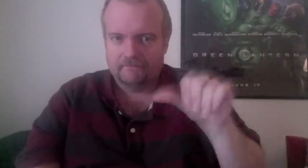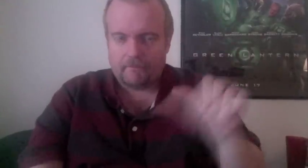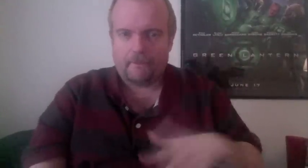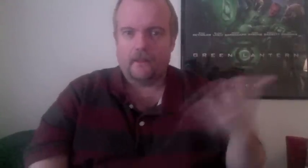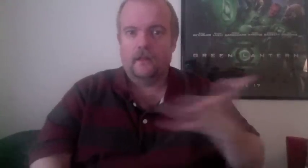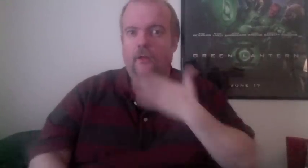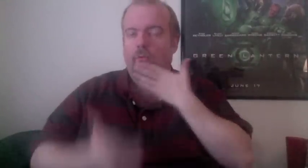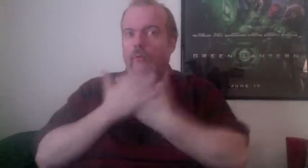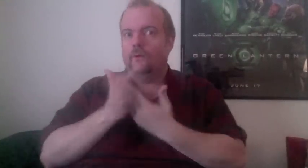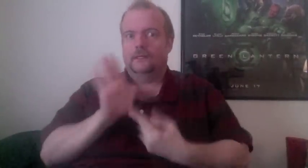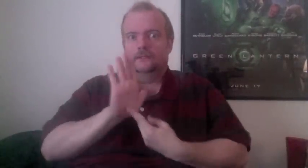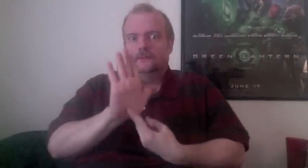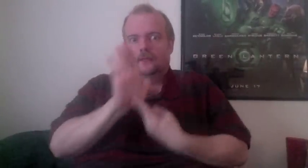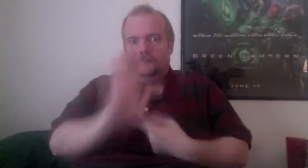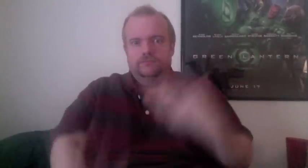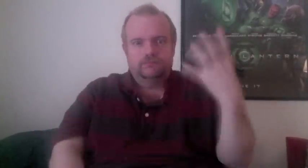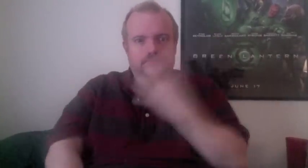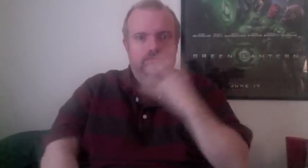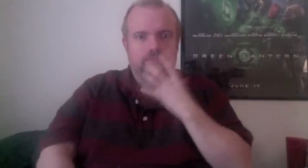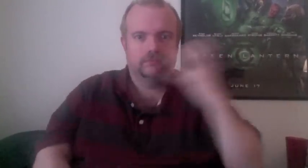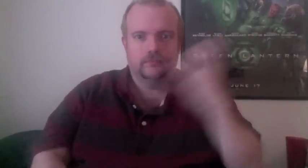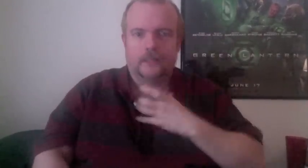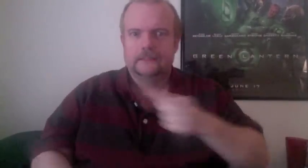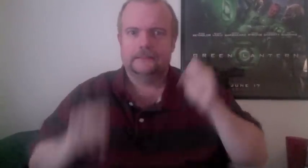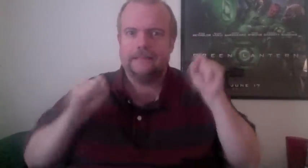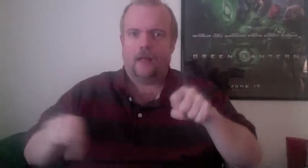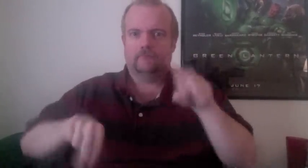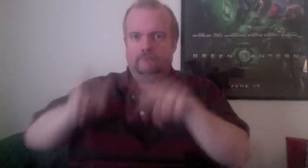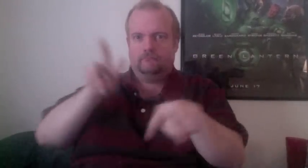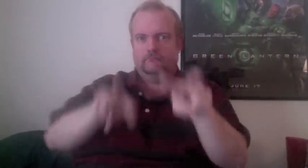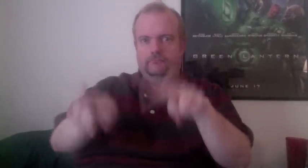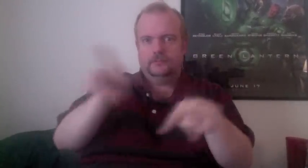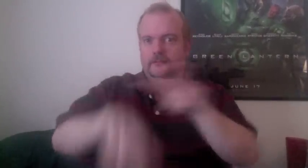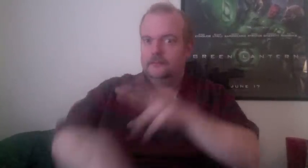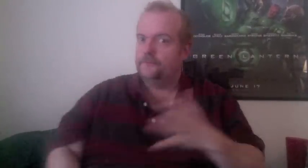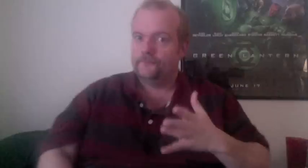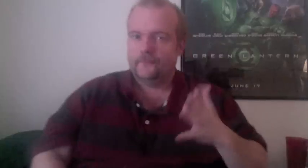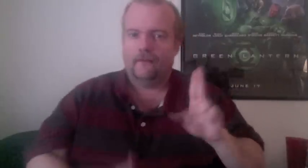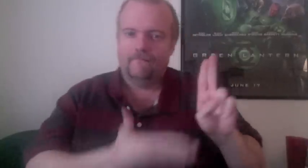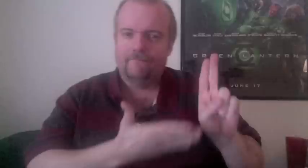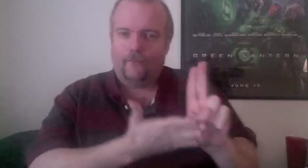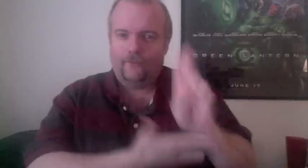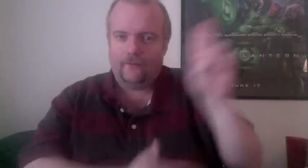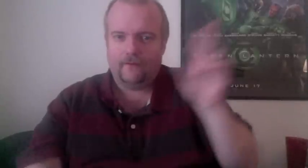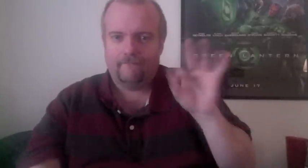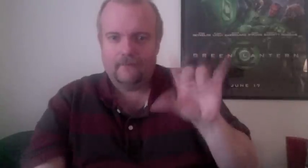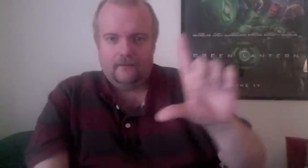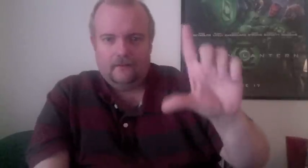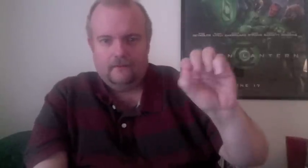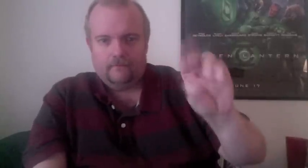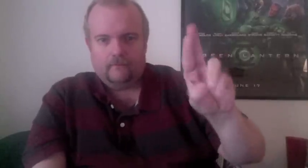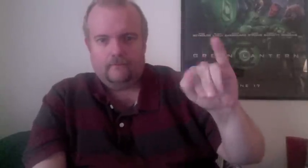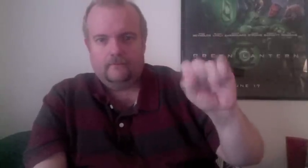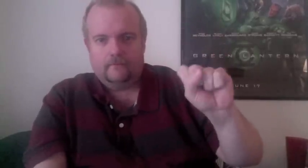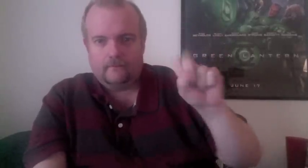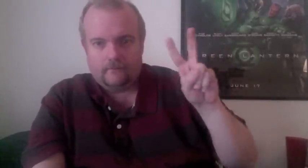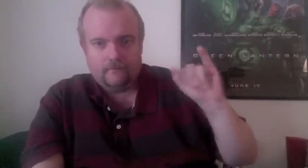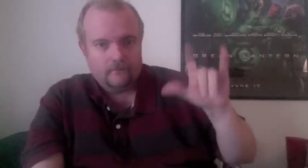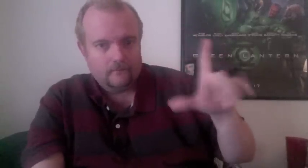She's very close to the ground. And she's turning back, and she's looking directly at me. It made me feel strange that I